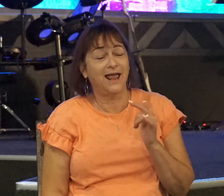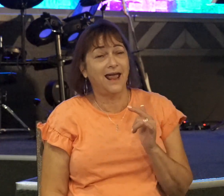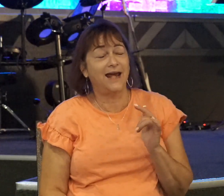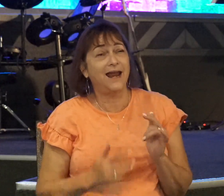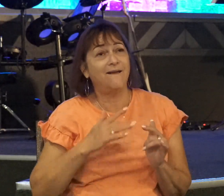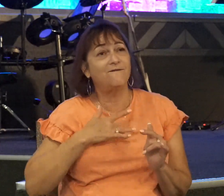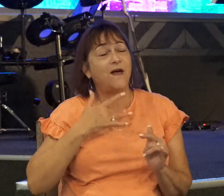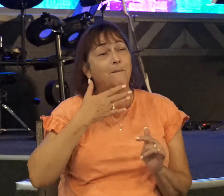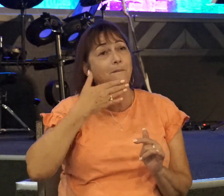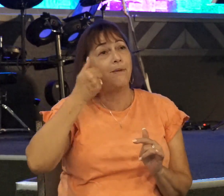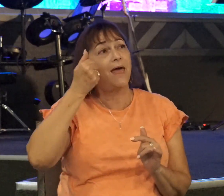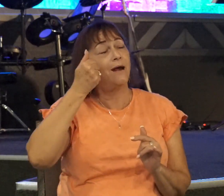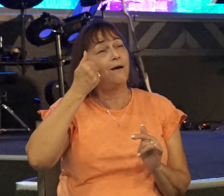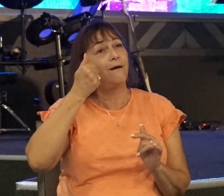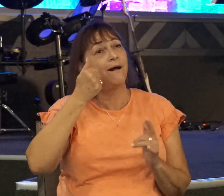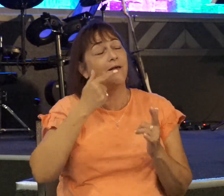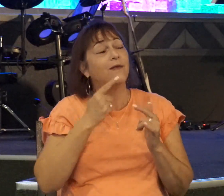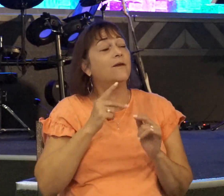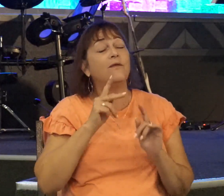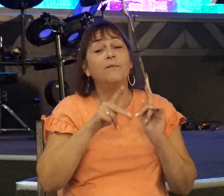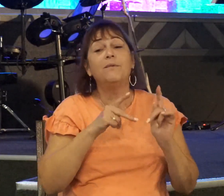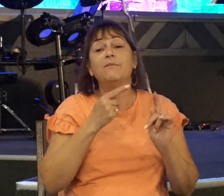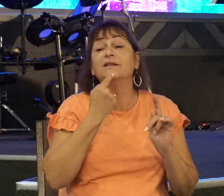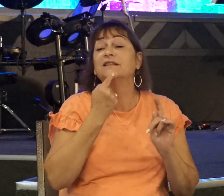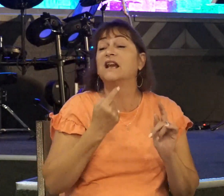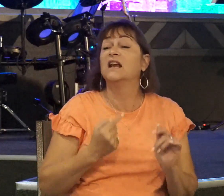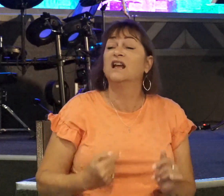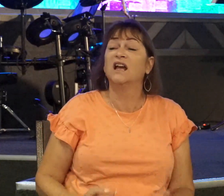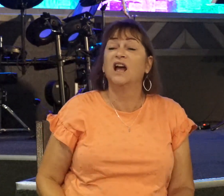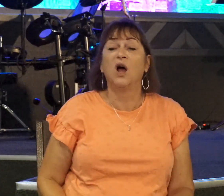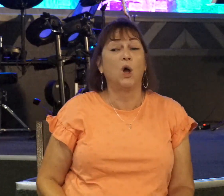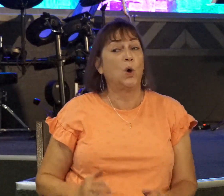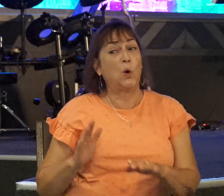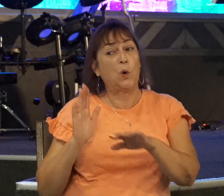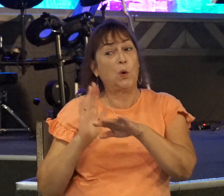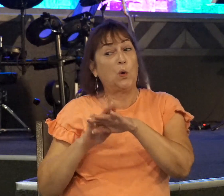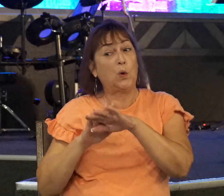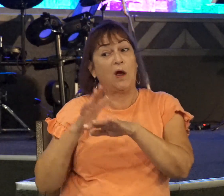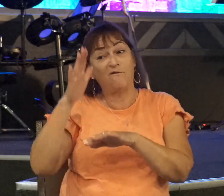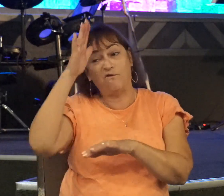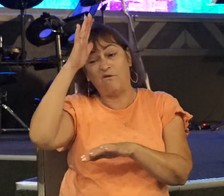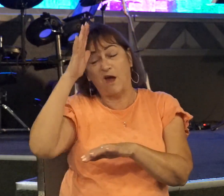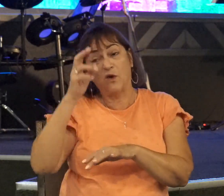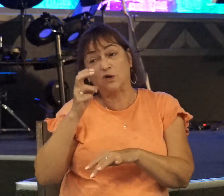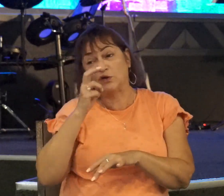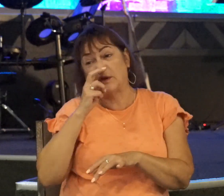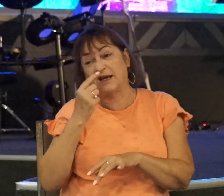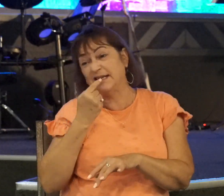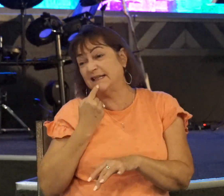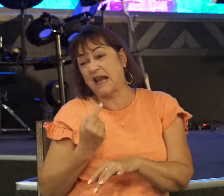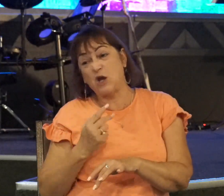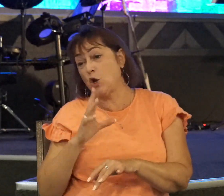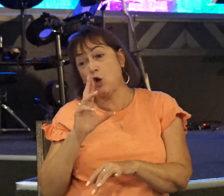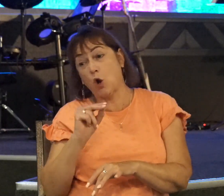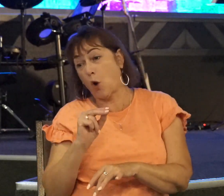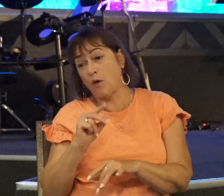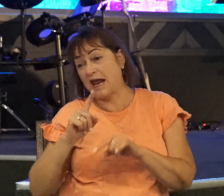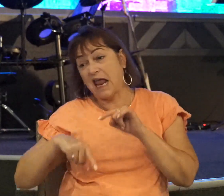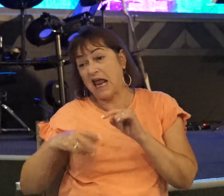Then, one of the people said, Whoa, Jonathan, your father strictly charged the people with an oath, saying, Cursed